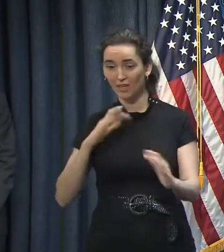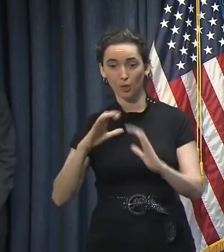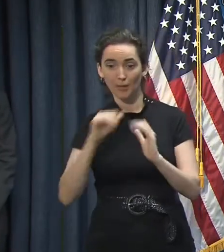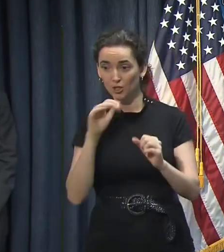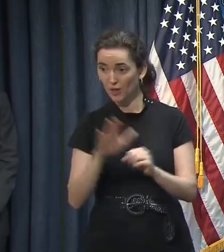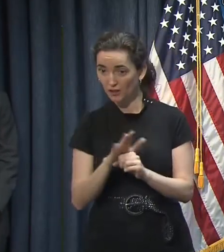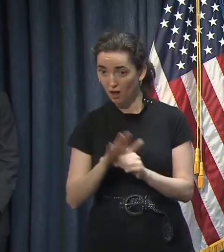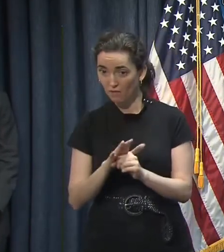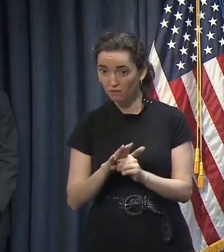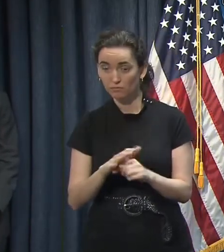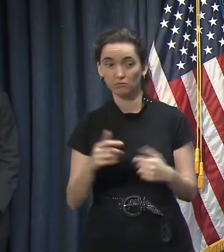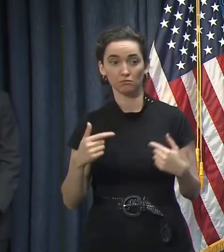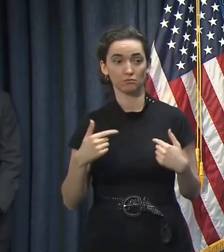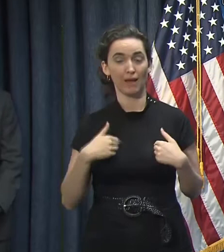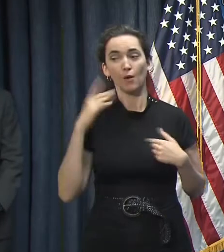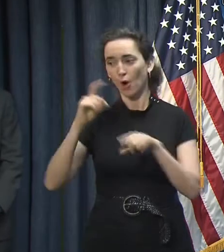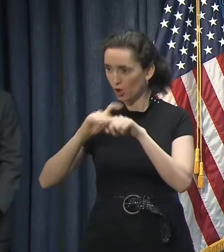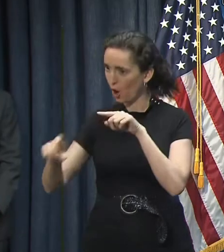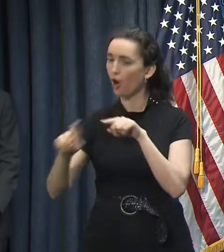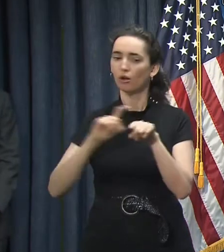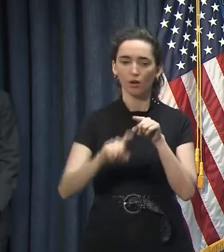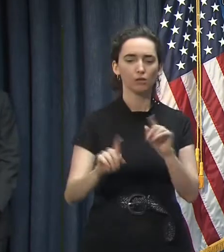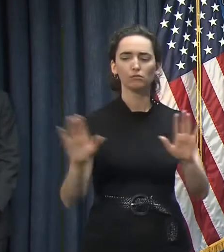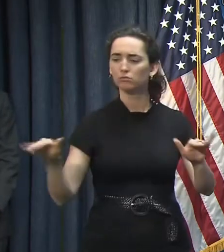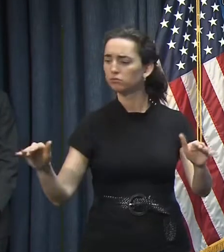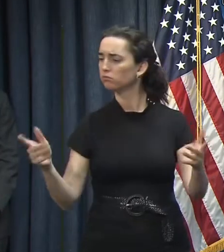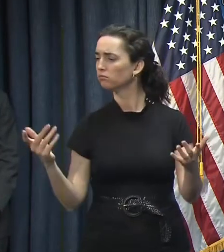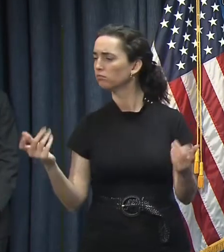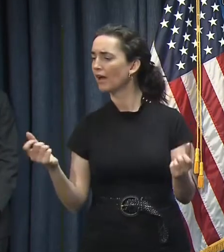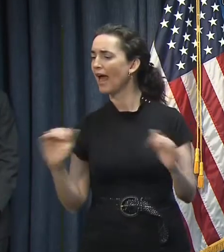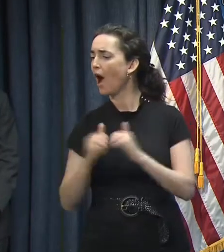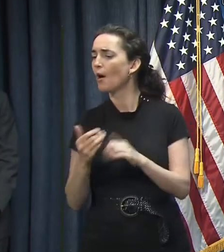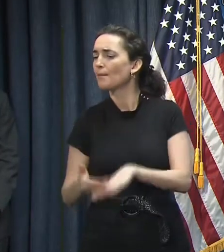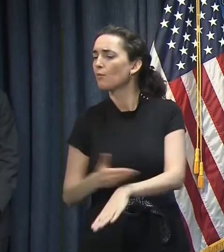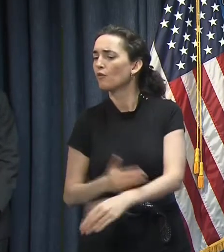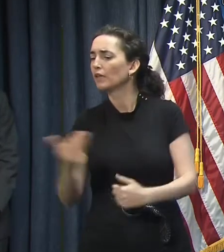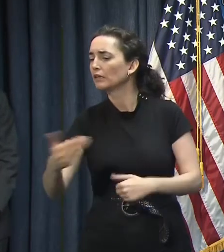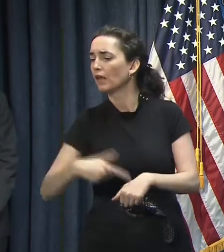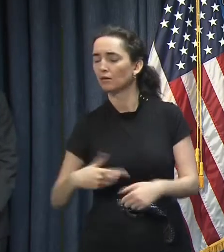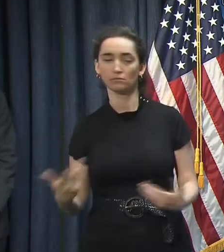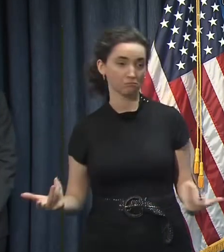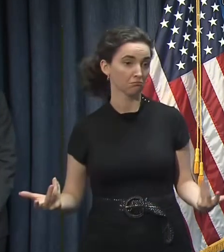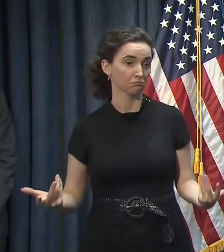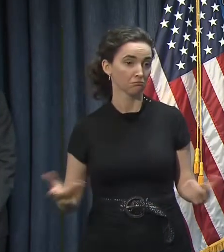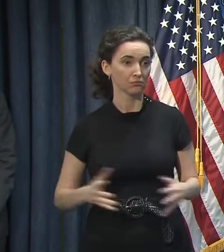I'll call them and figure out how we do that differently going forward.